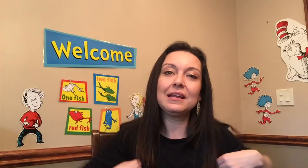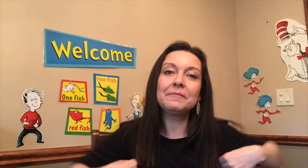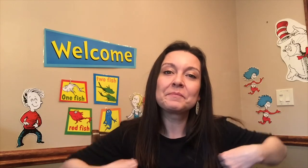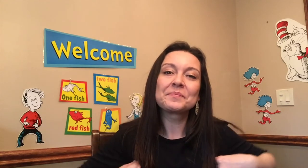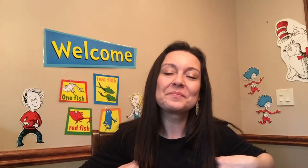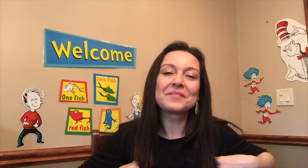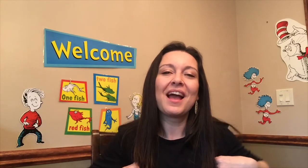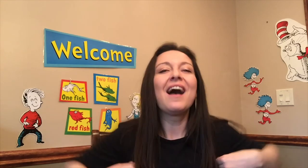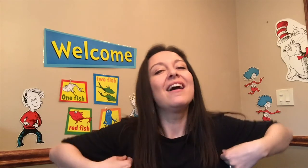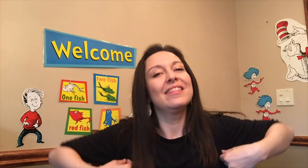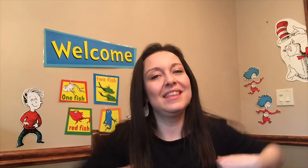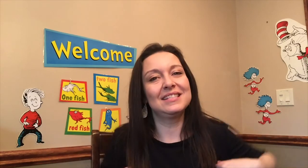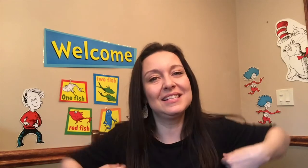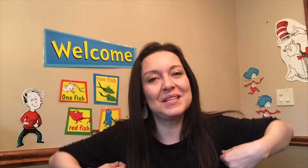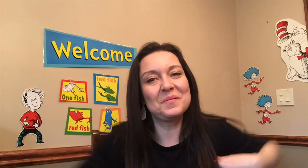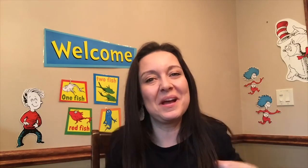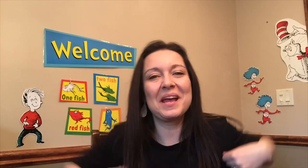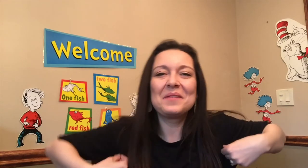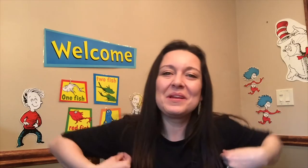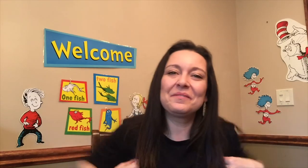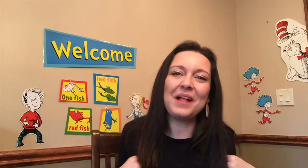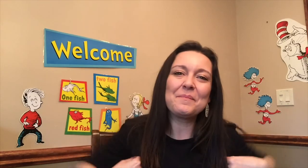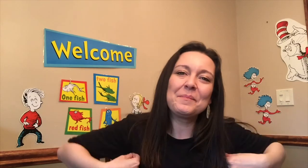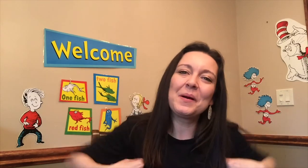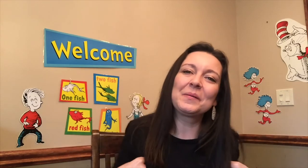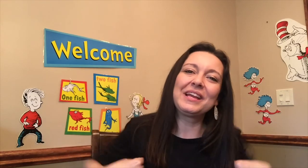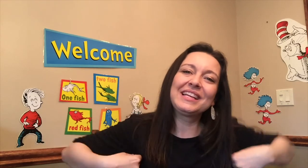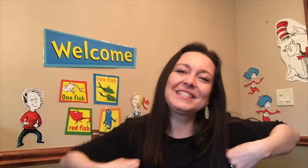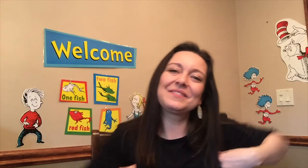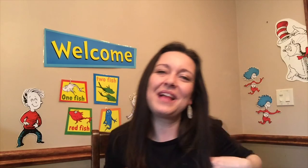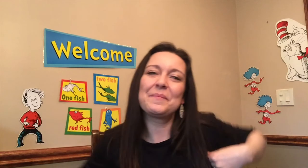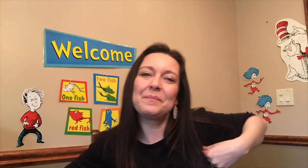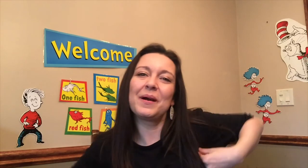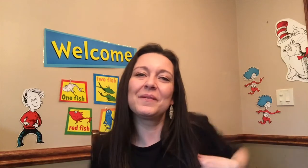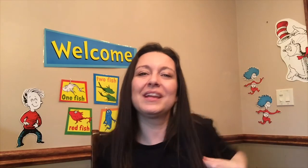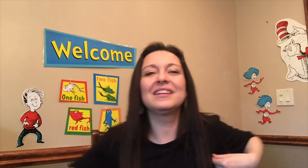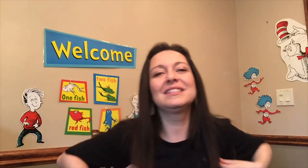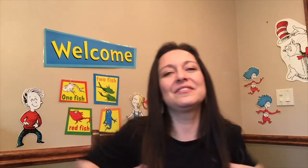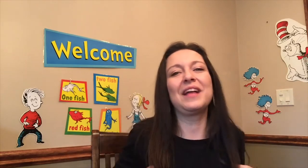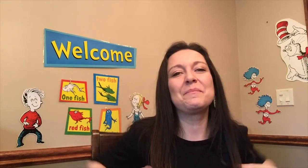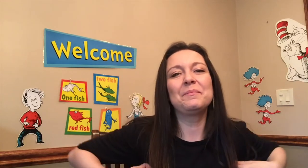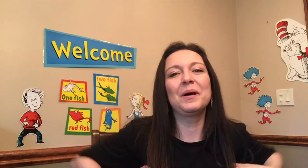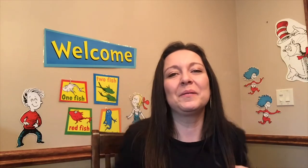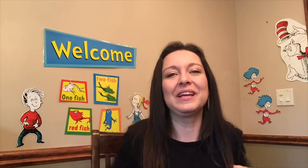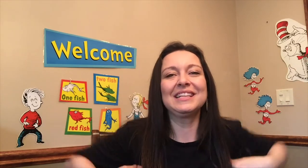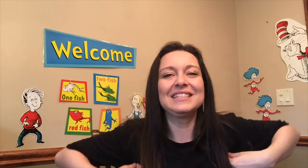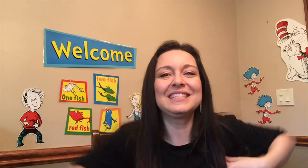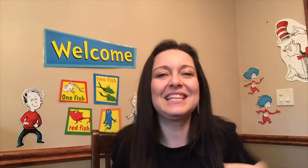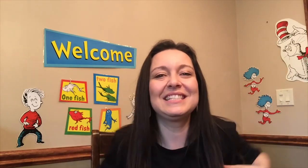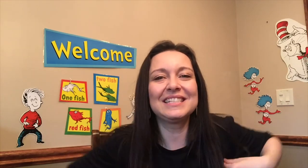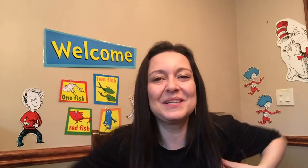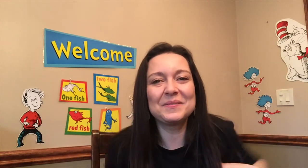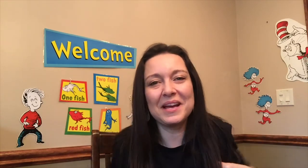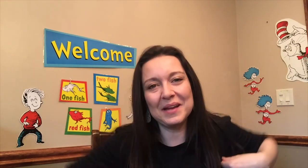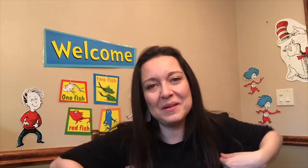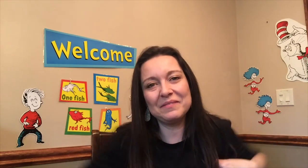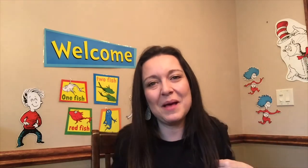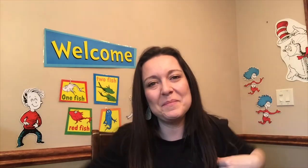this is the way we flop our wings flap our wings flap our wings this is the way we flap